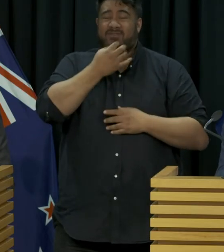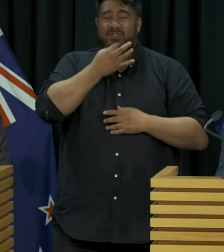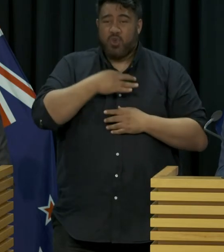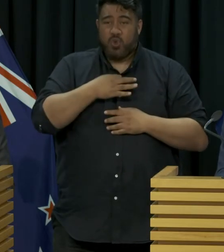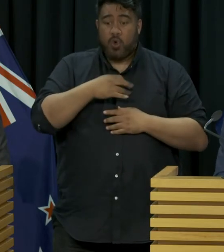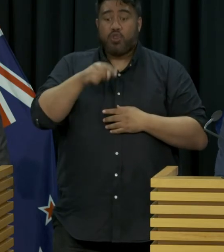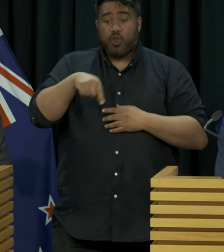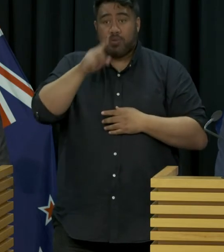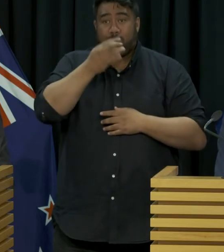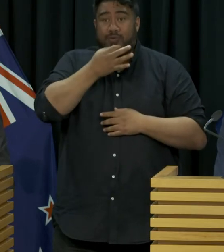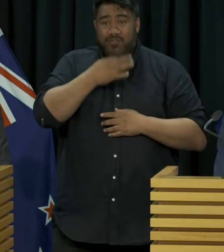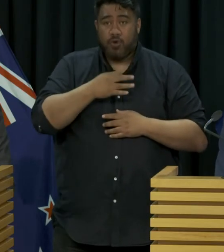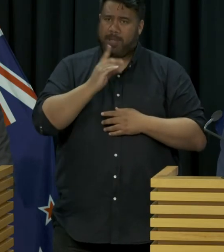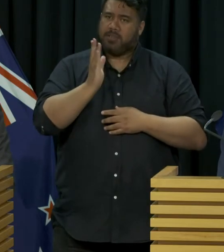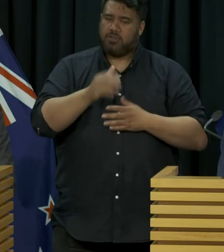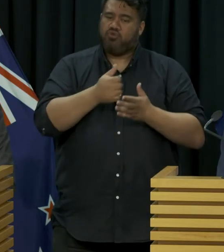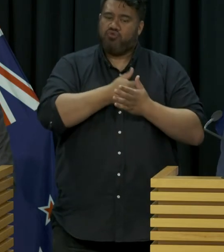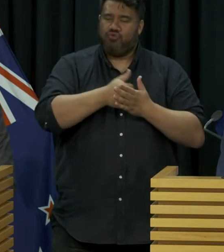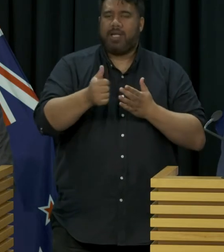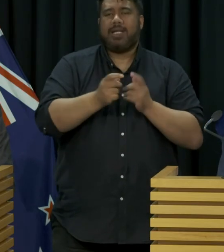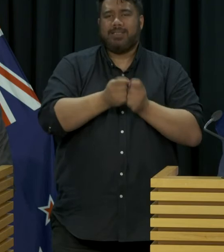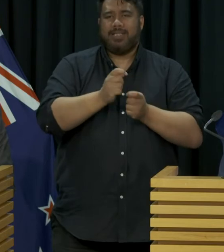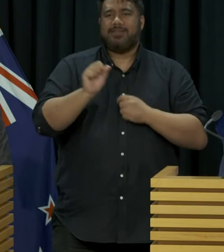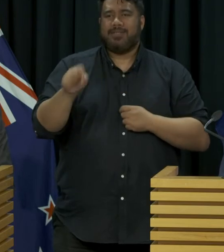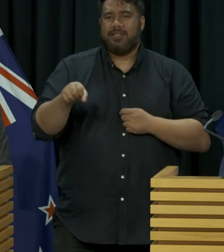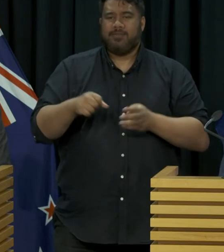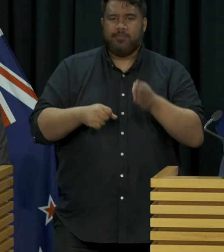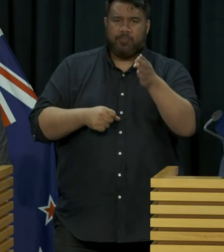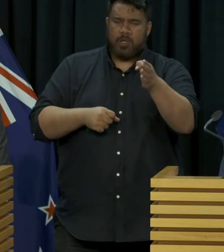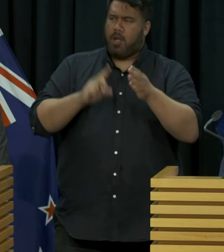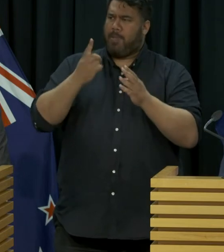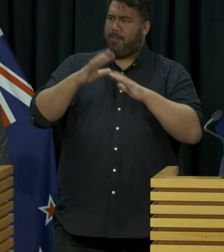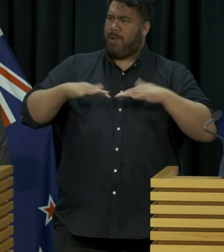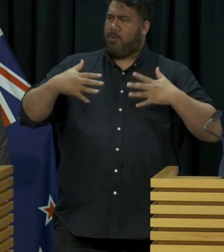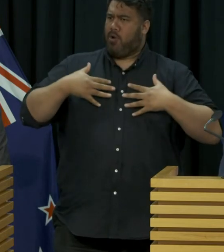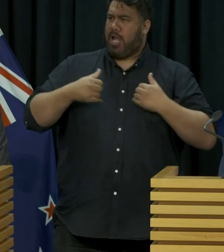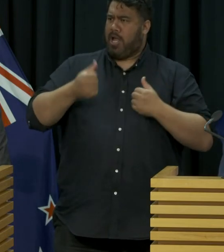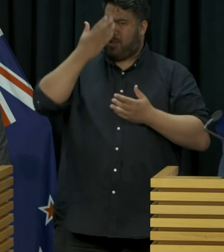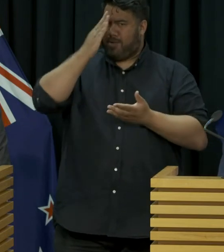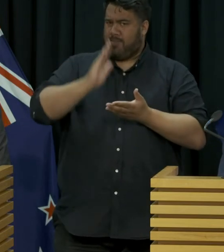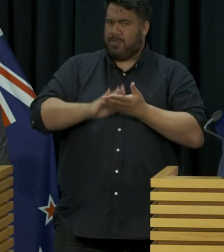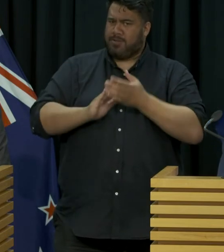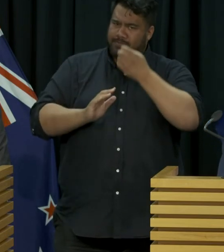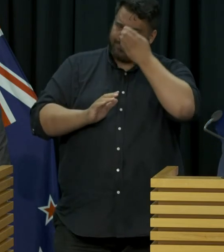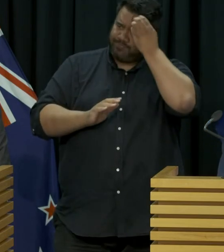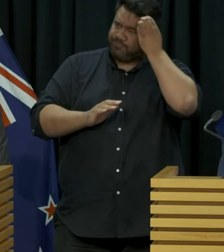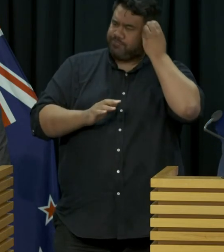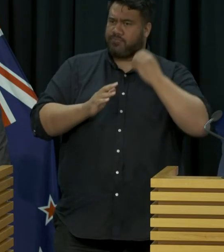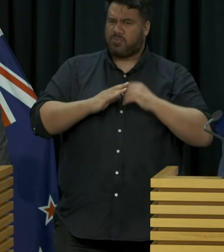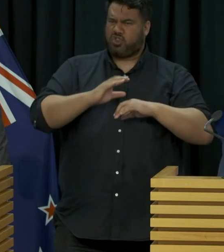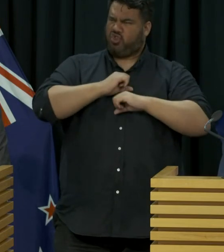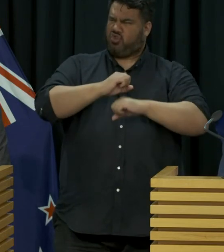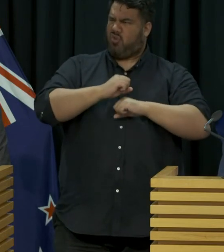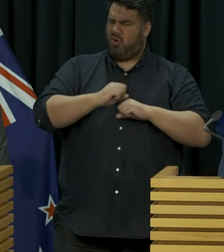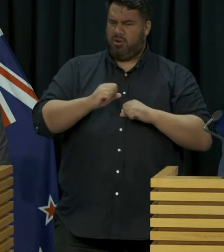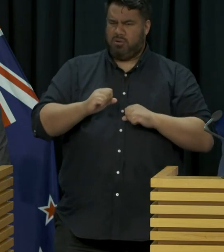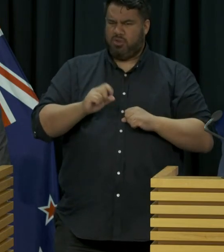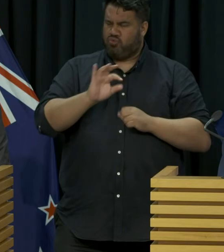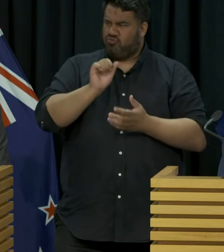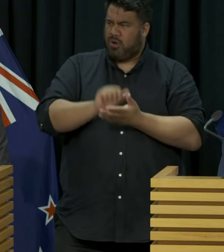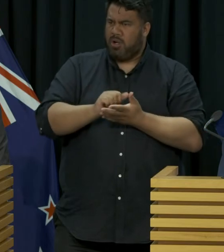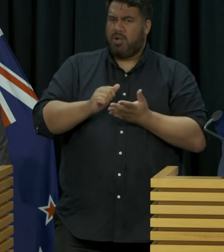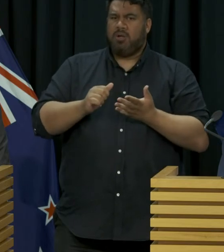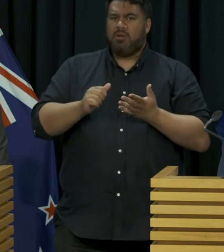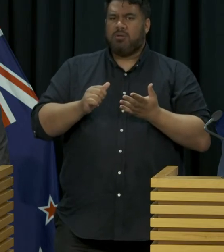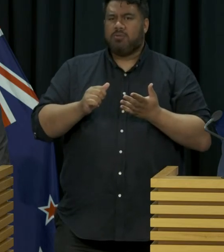are being tested regularly. So various public health experts have told us it's shocking foreign ship crews can be, can changeovers, can